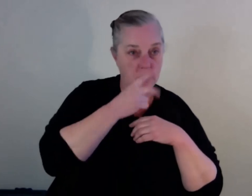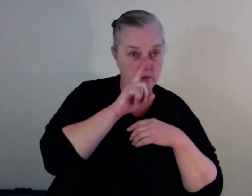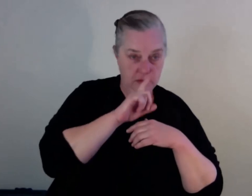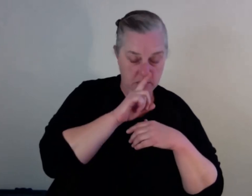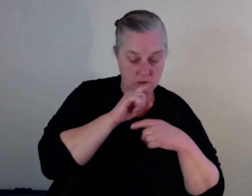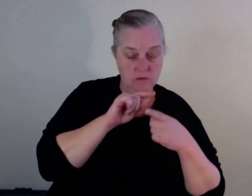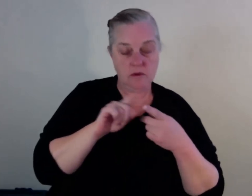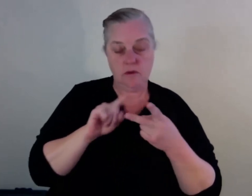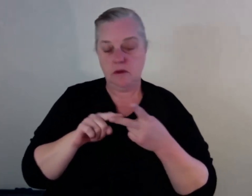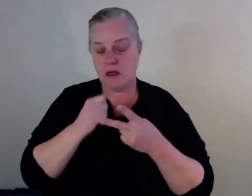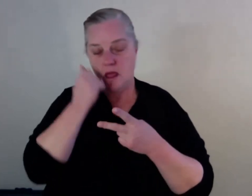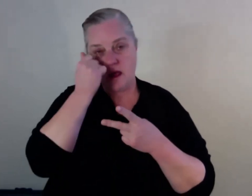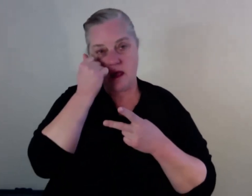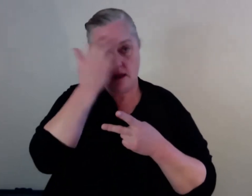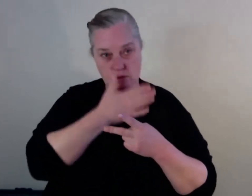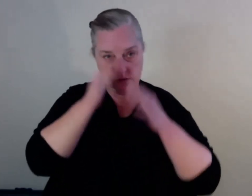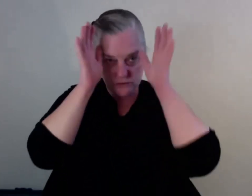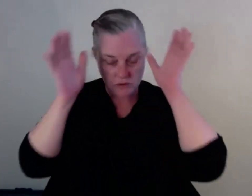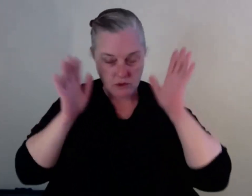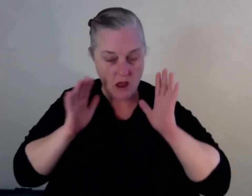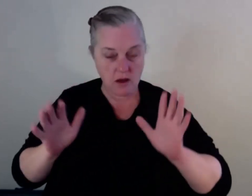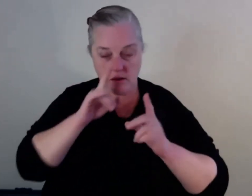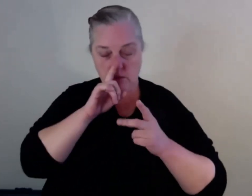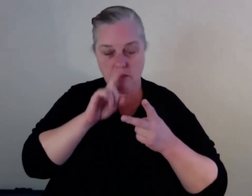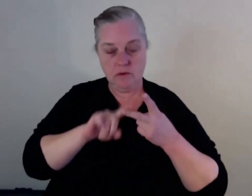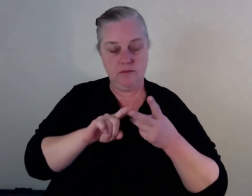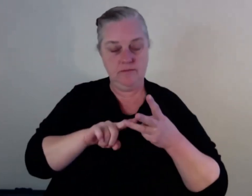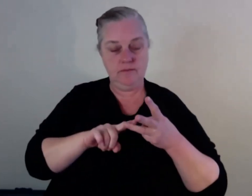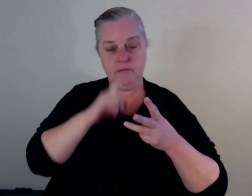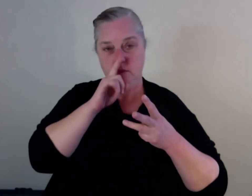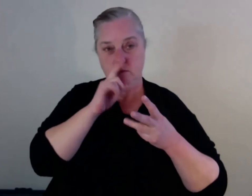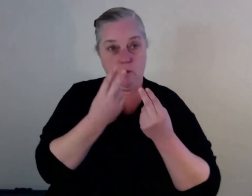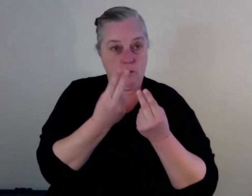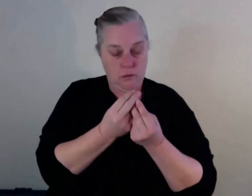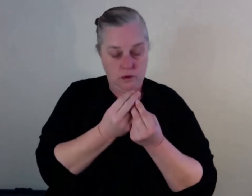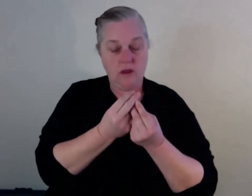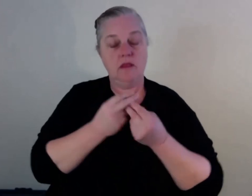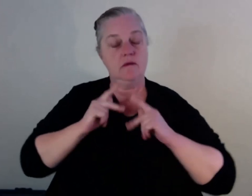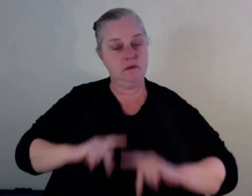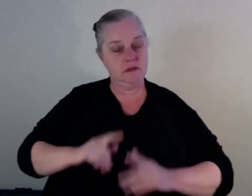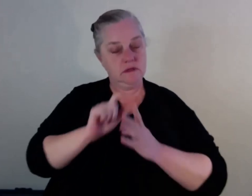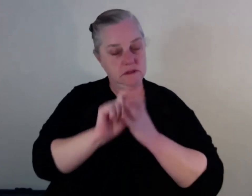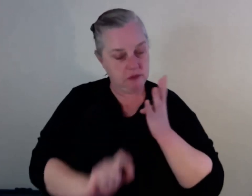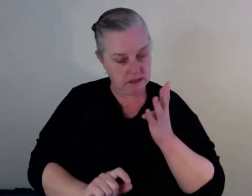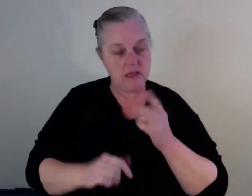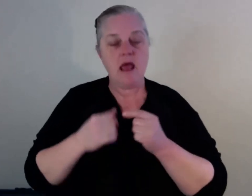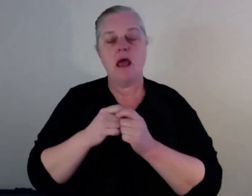people with disabilities and culturally and linguistically diverse communities. So there's sections on the guide